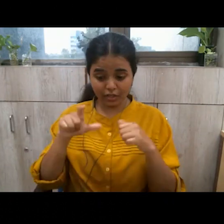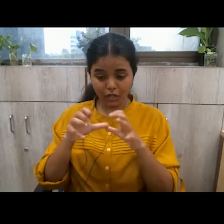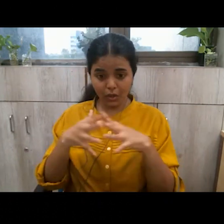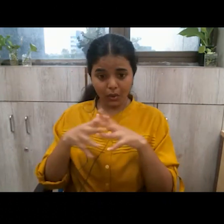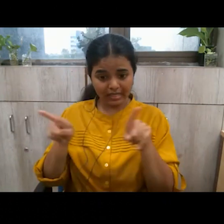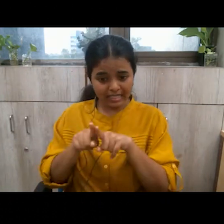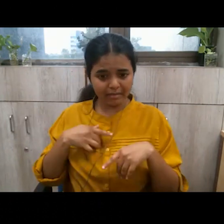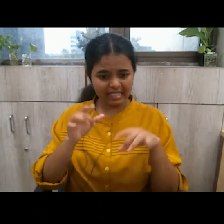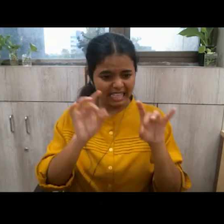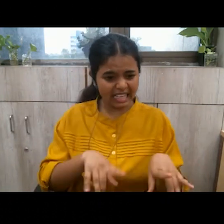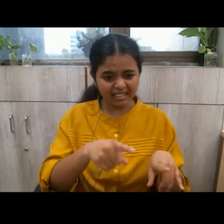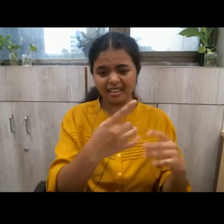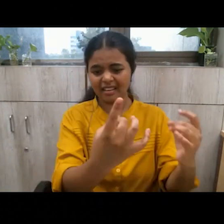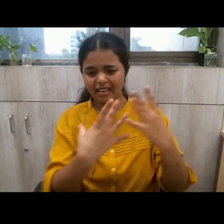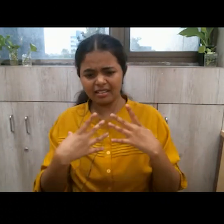the criminal